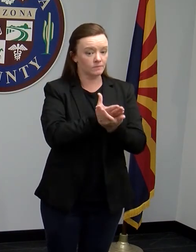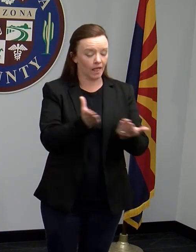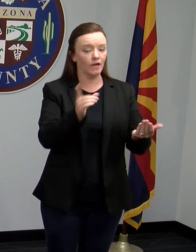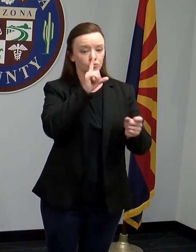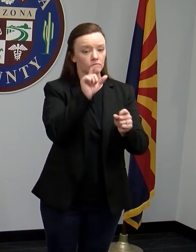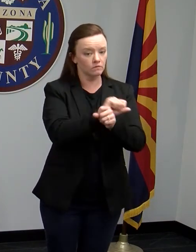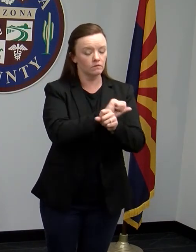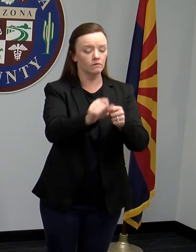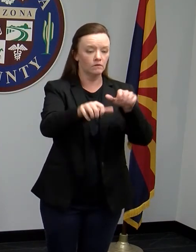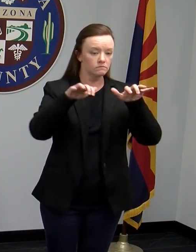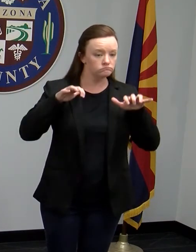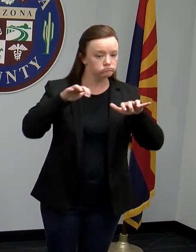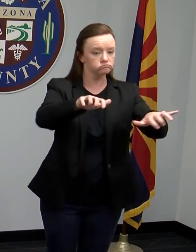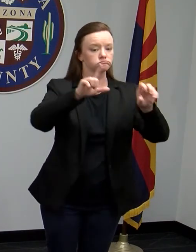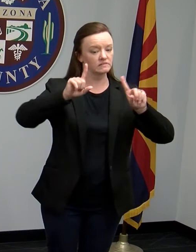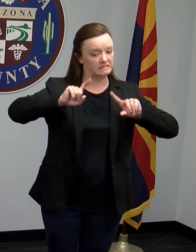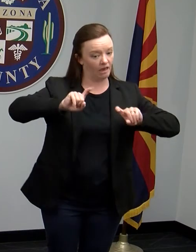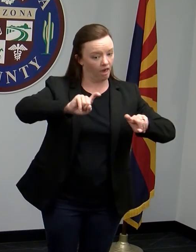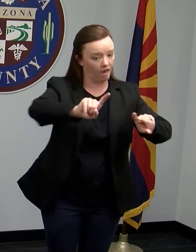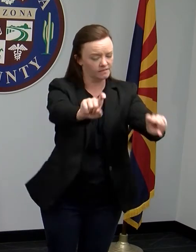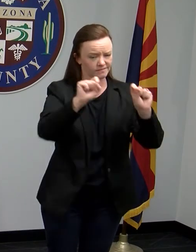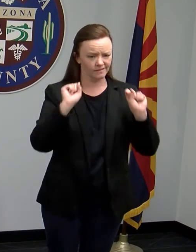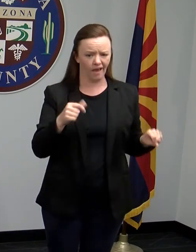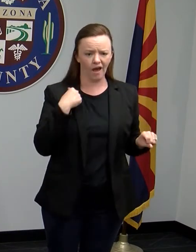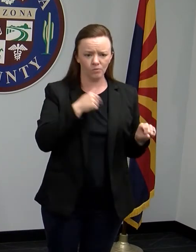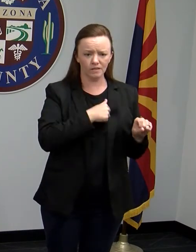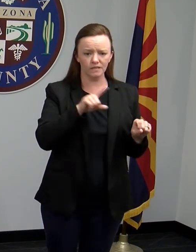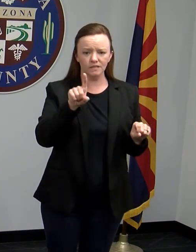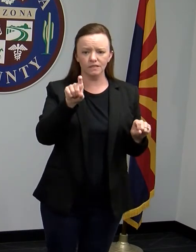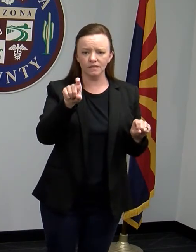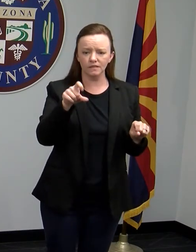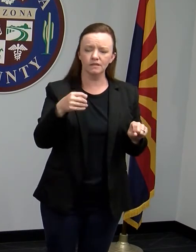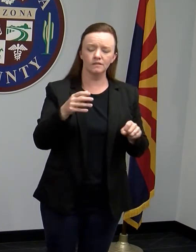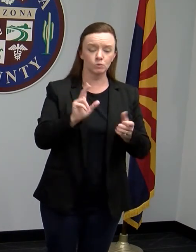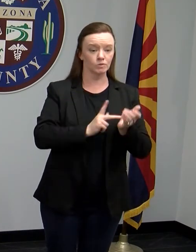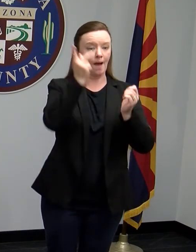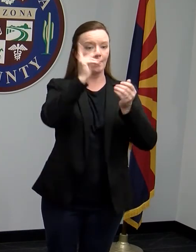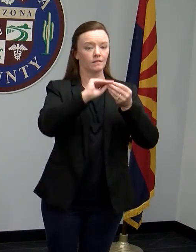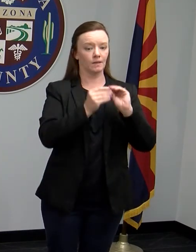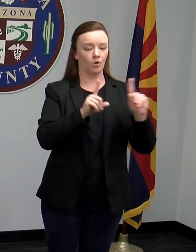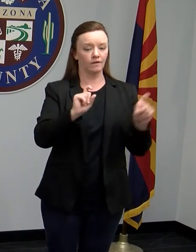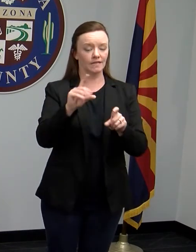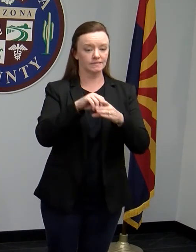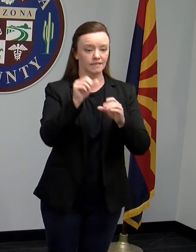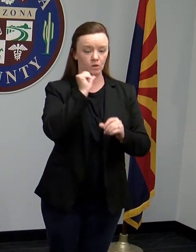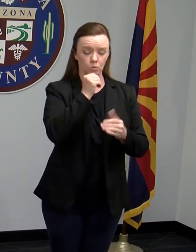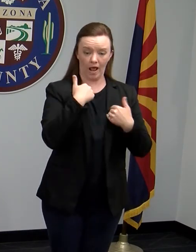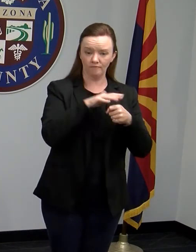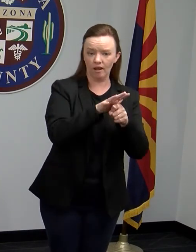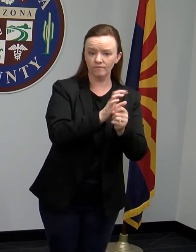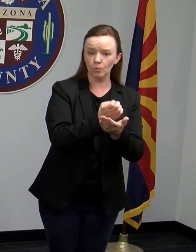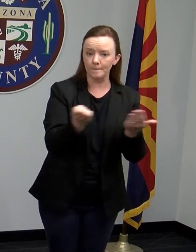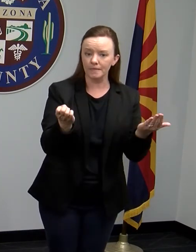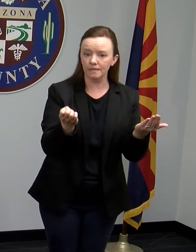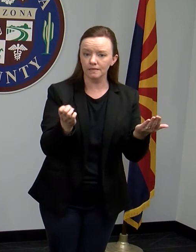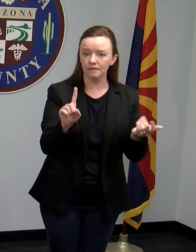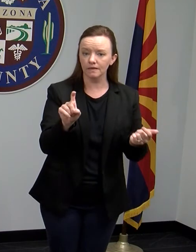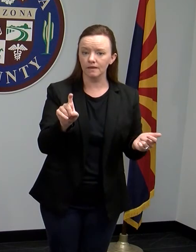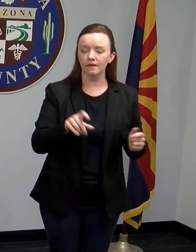a mass testing blitz to, you know, double the number of tests in Arizona every week?